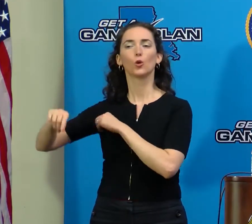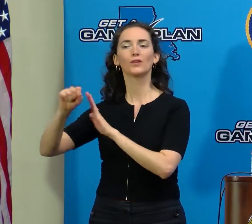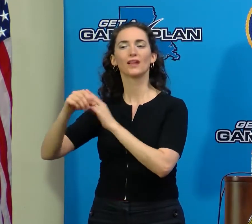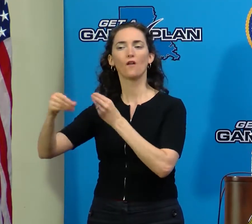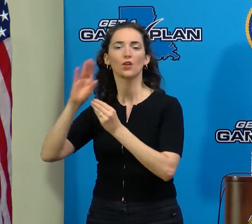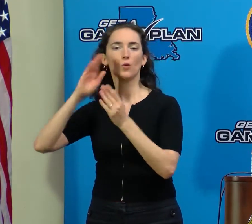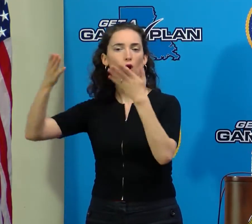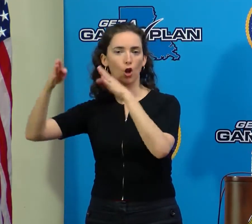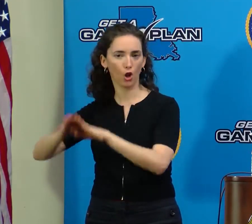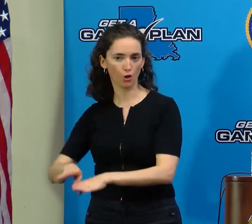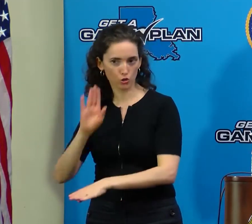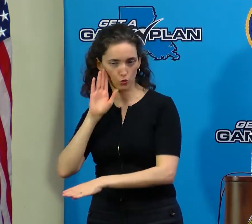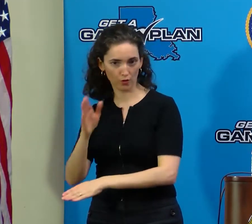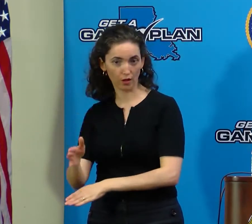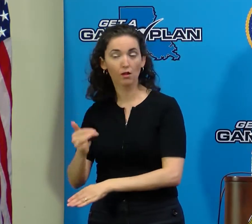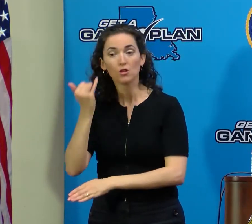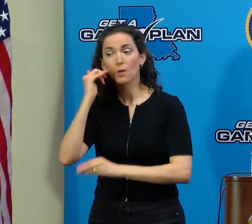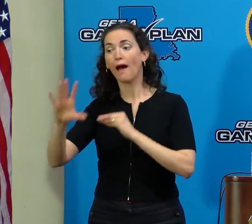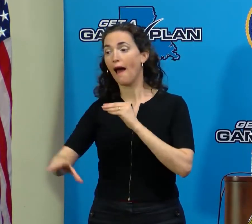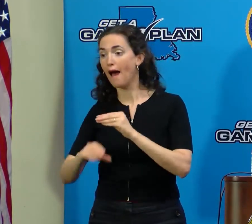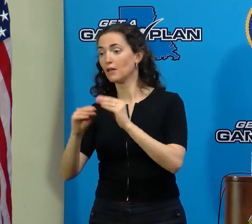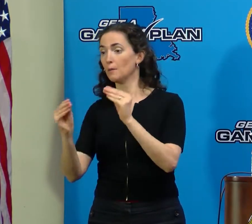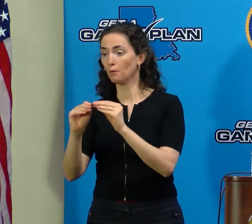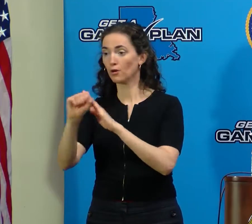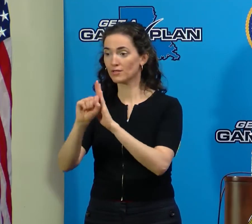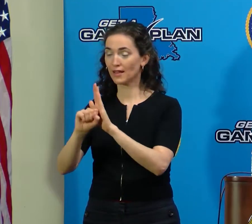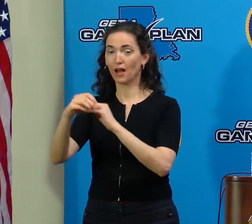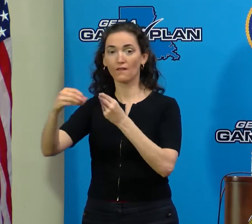if there are additional closures in the future.